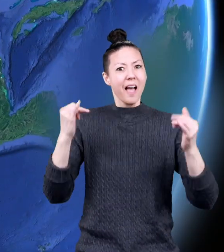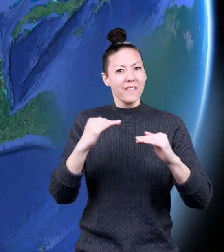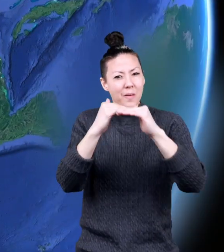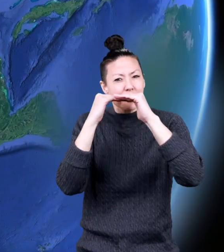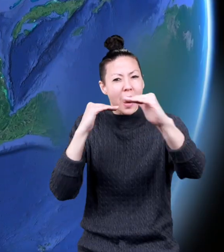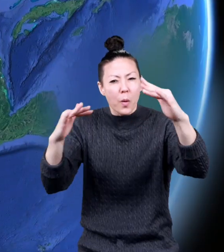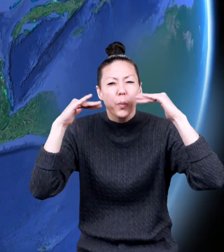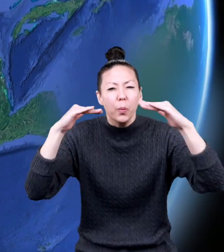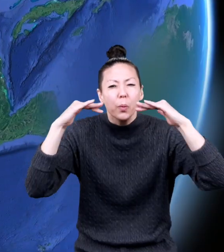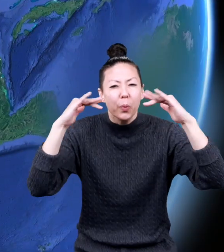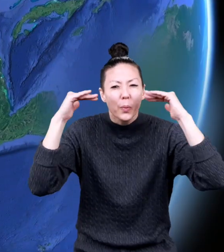a whole lot of planes.